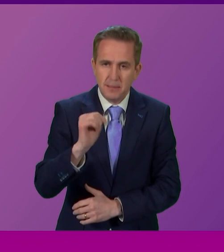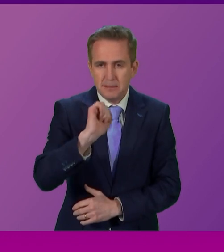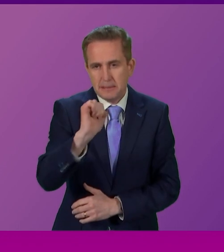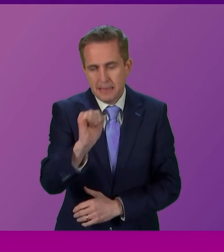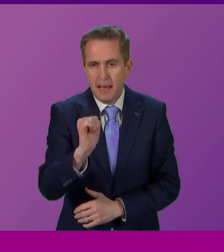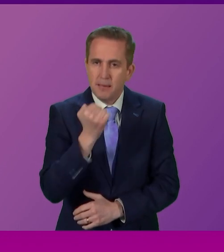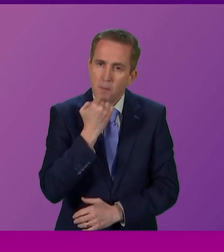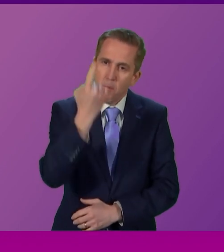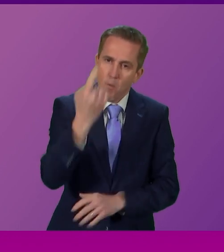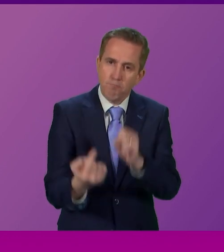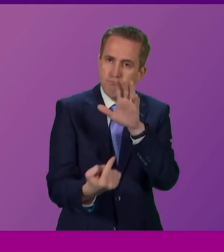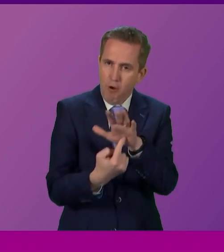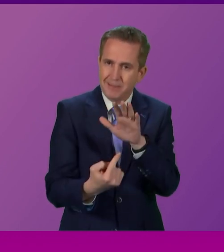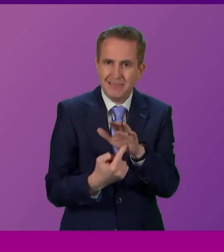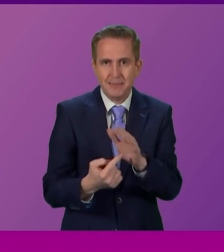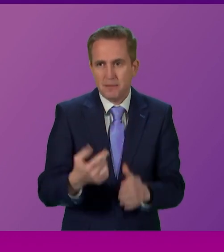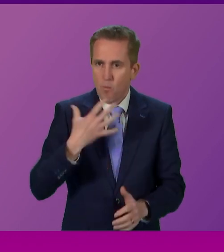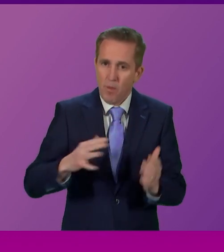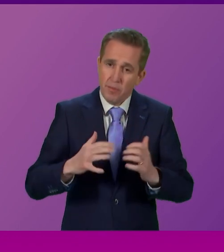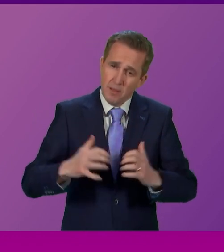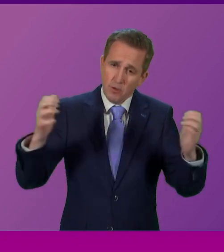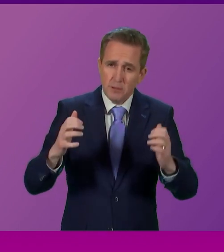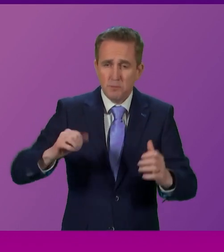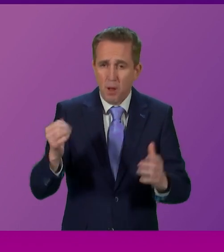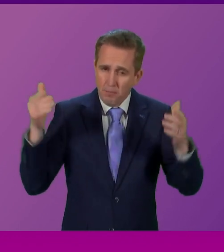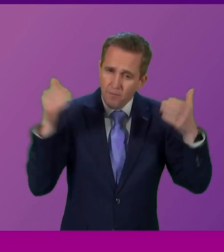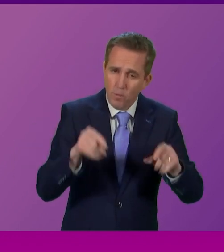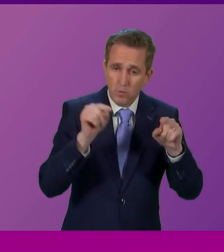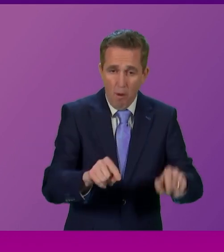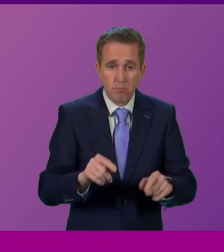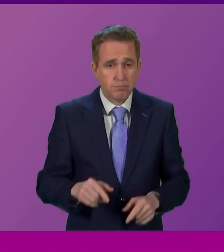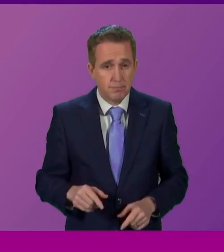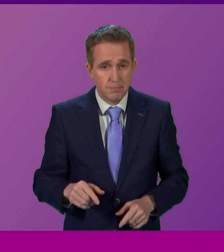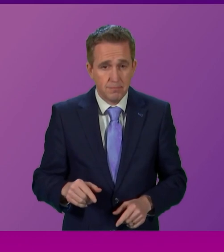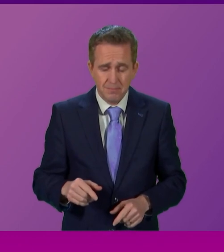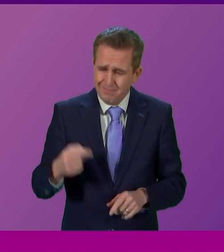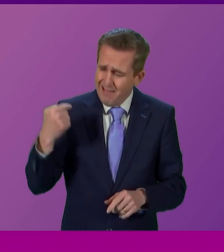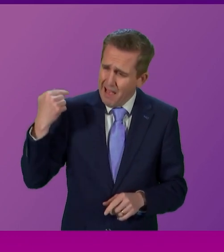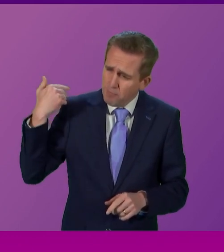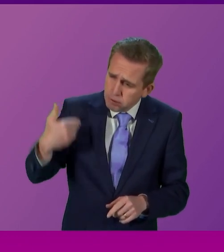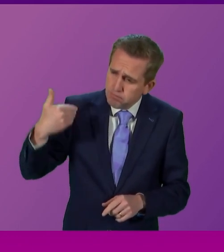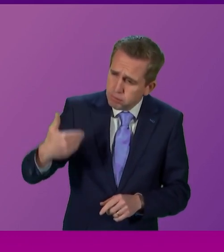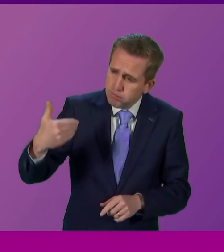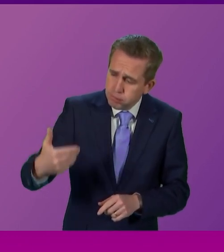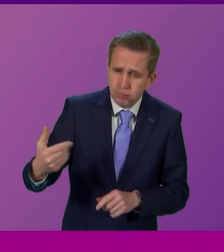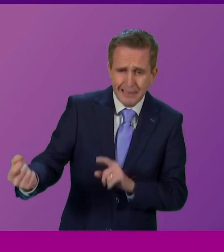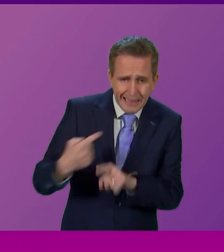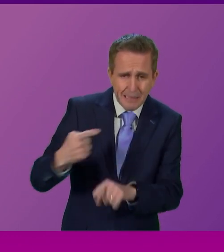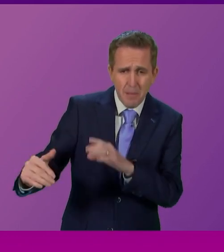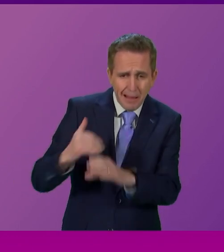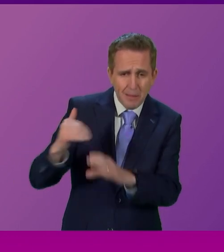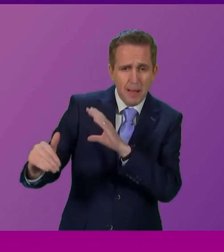matters that this Parliament should focus on. I am receiving emails from constituents who are worried about their children's education,